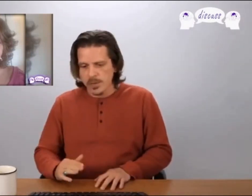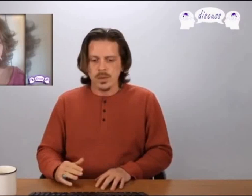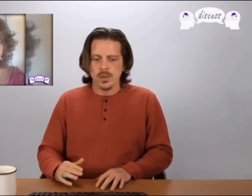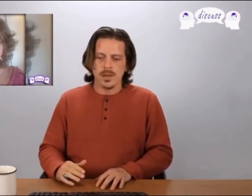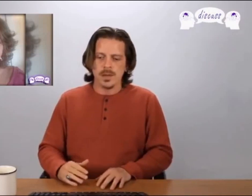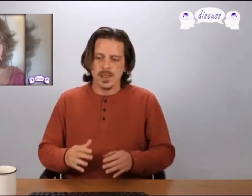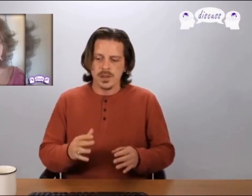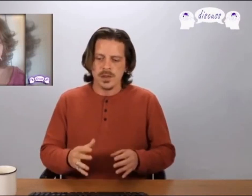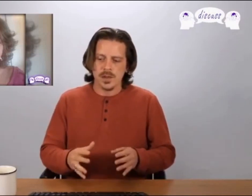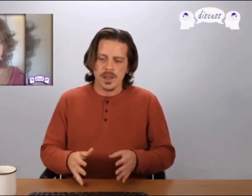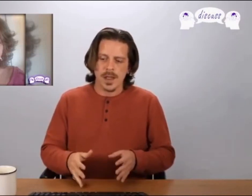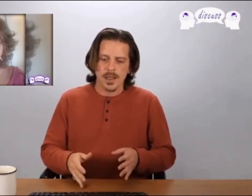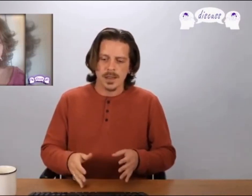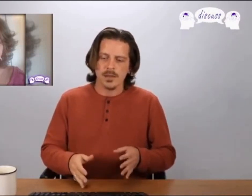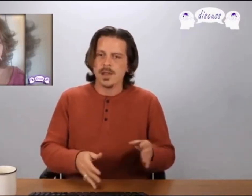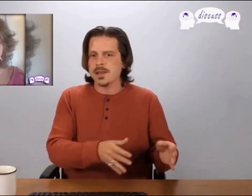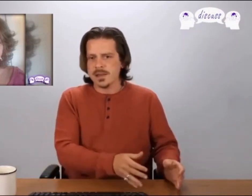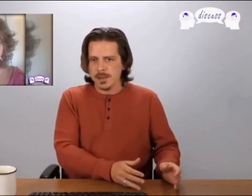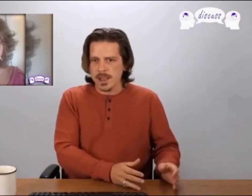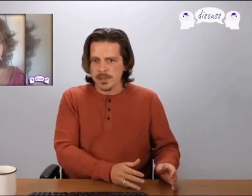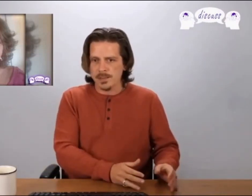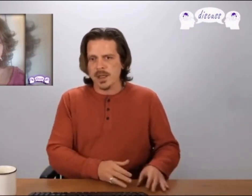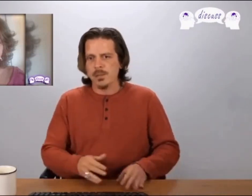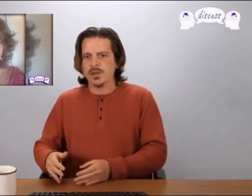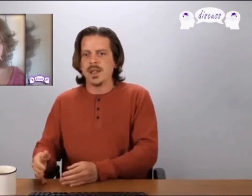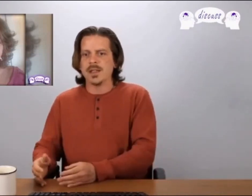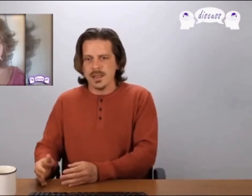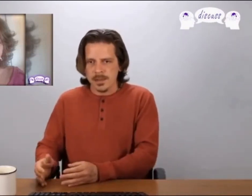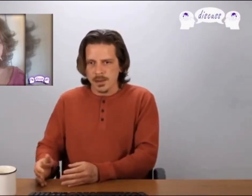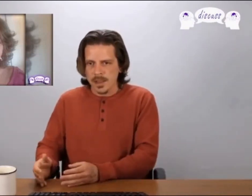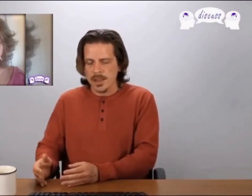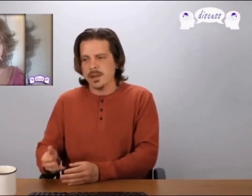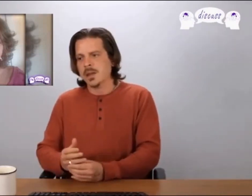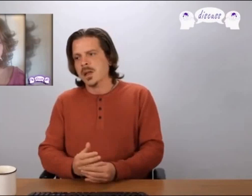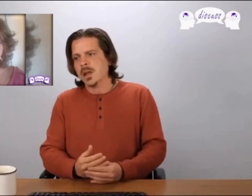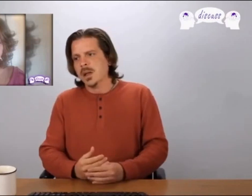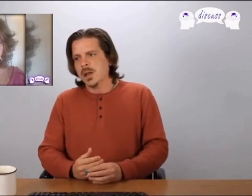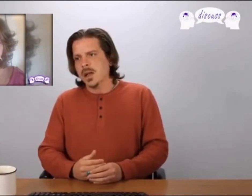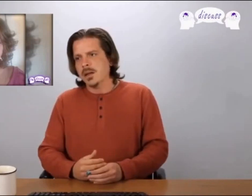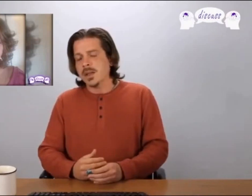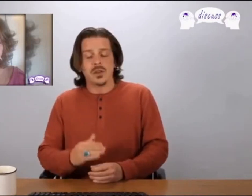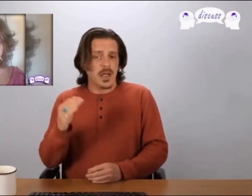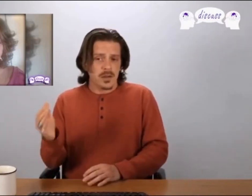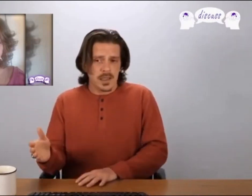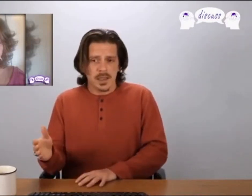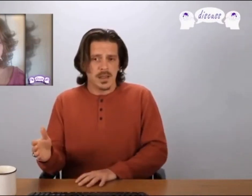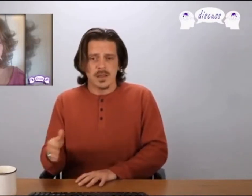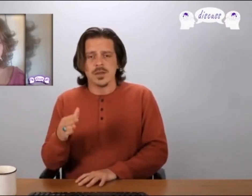important than just a crazy CPS mom went and tried to kidnap her kid because she actually didn't even get to